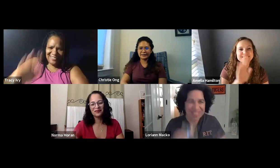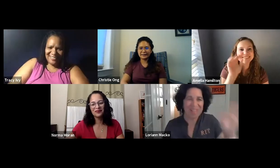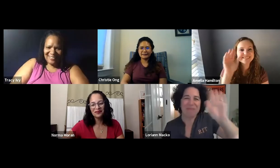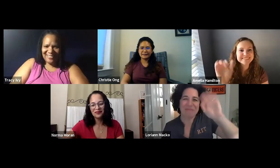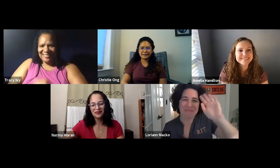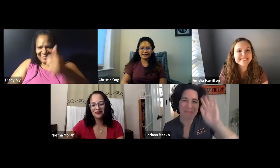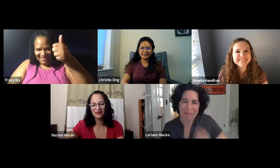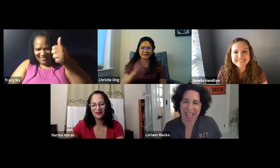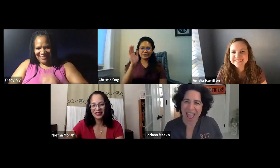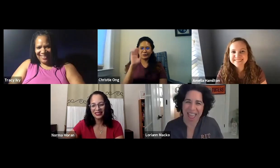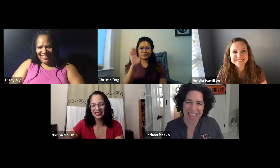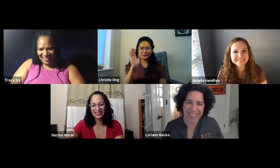Have a good night. Thanks, everyone.